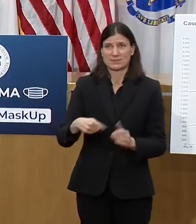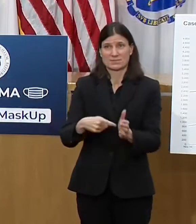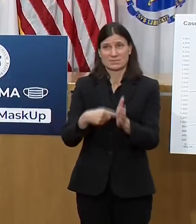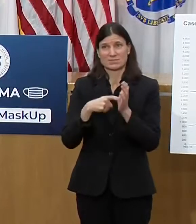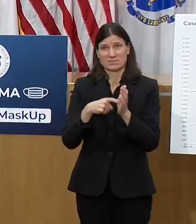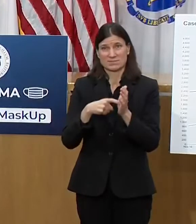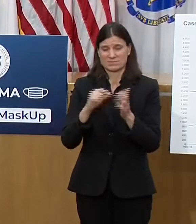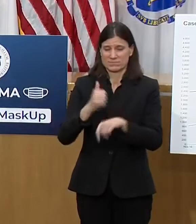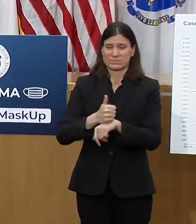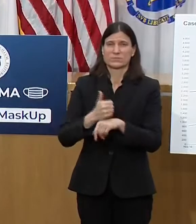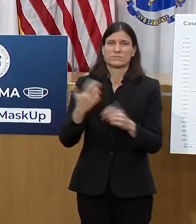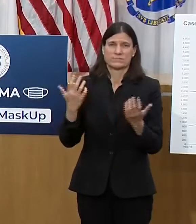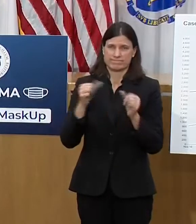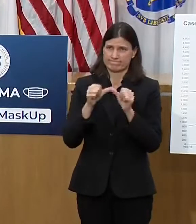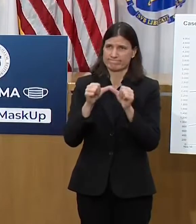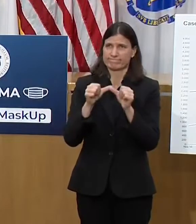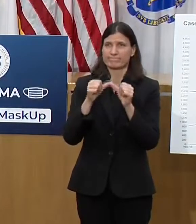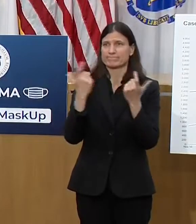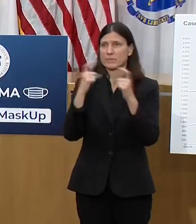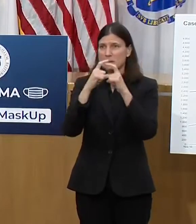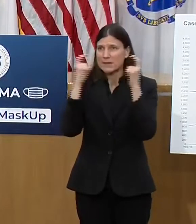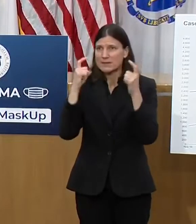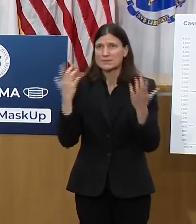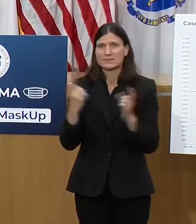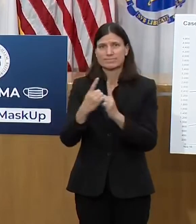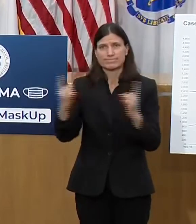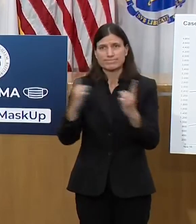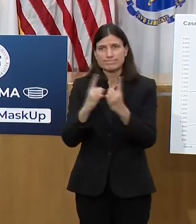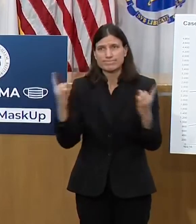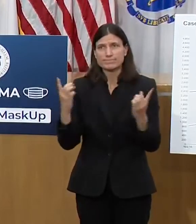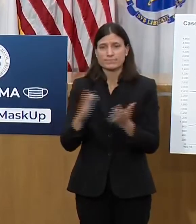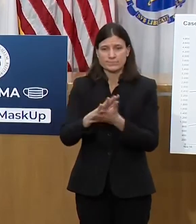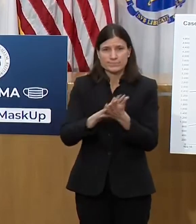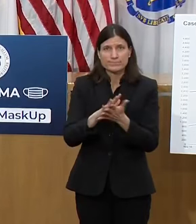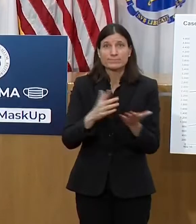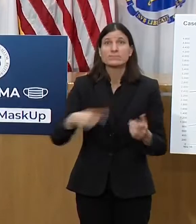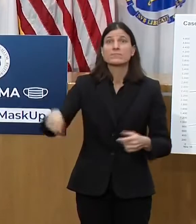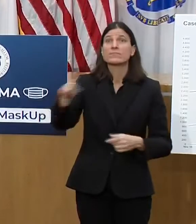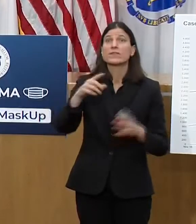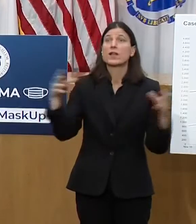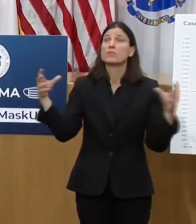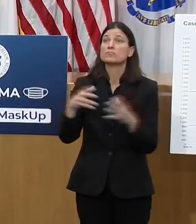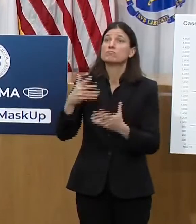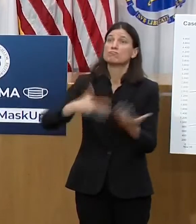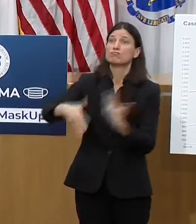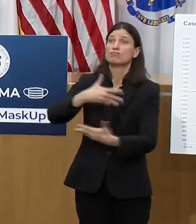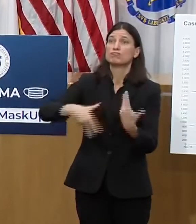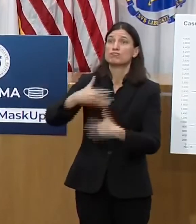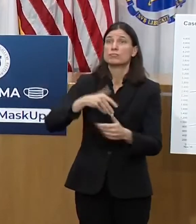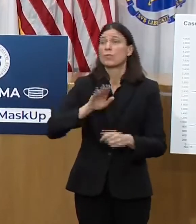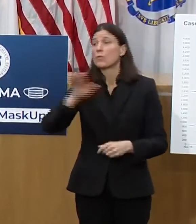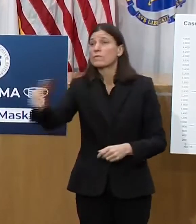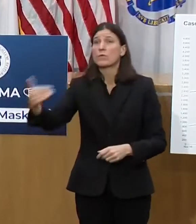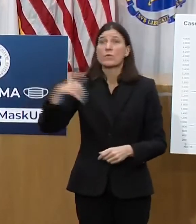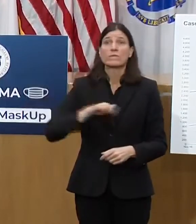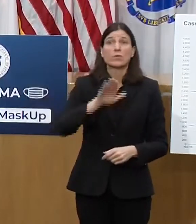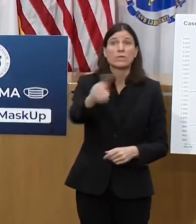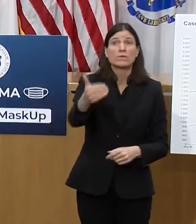Wearing masks, avoiding groups, staying within your immediate household,